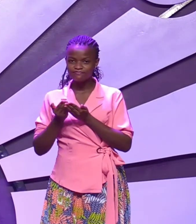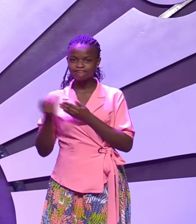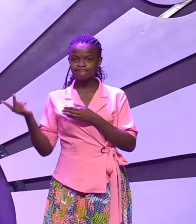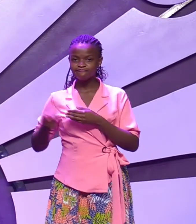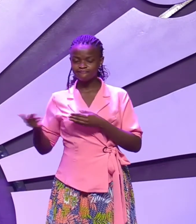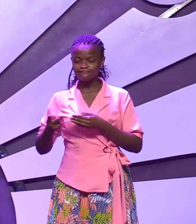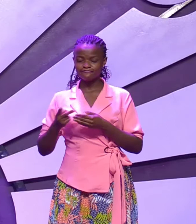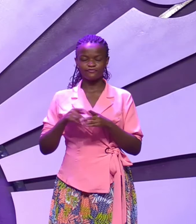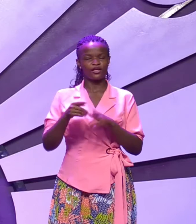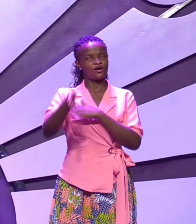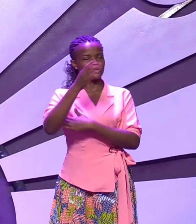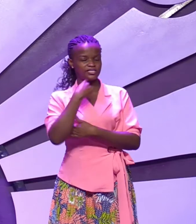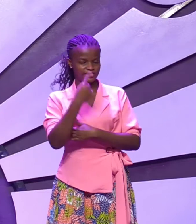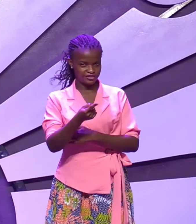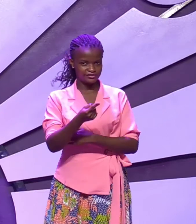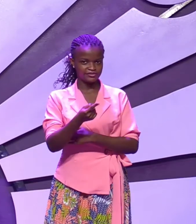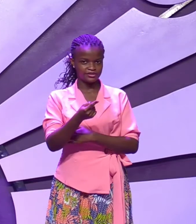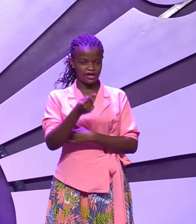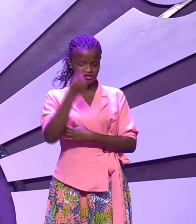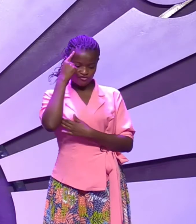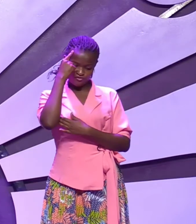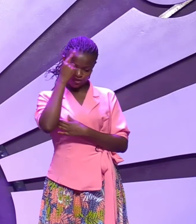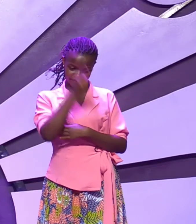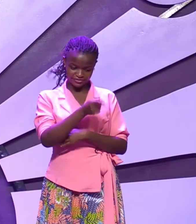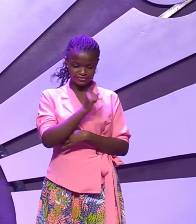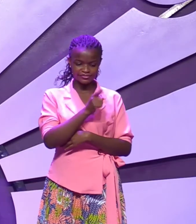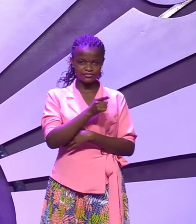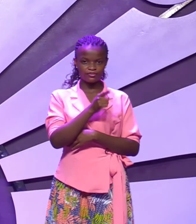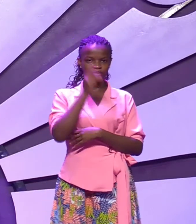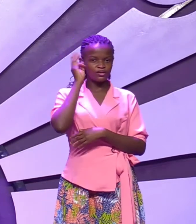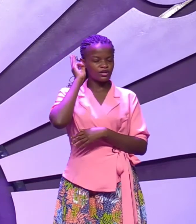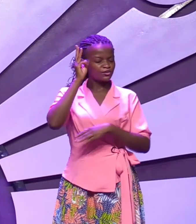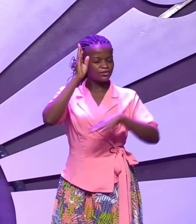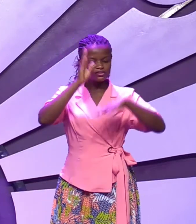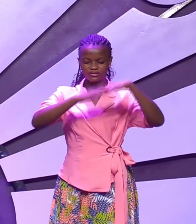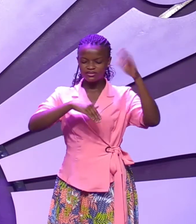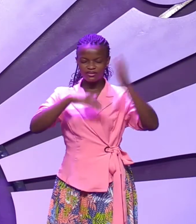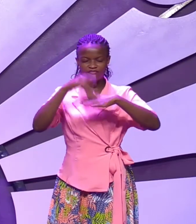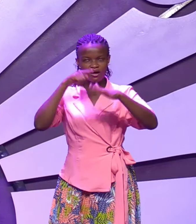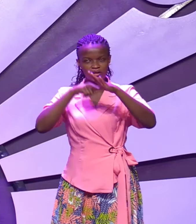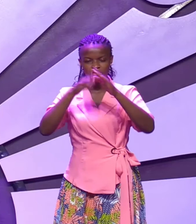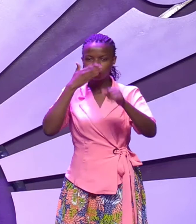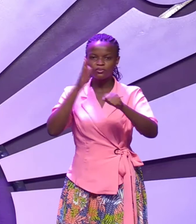And God told him for your sake you will not enter the promised land.